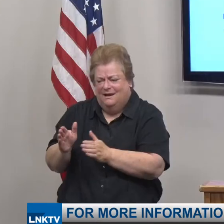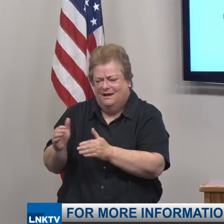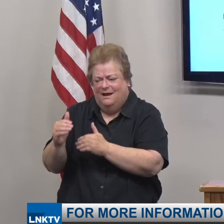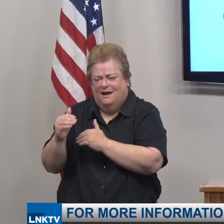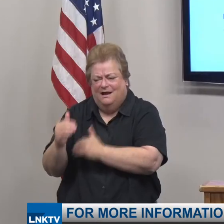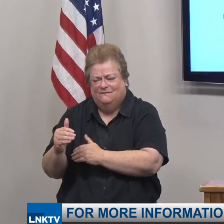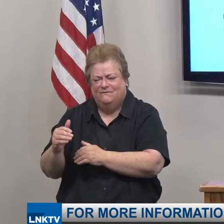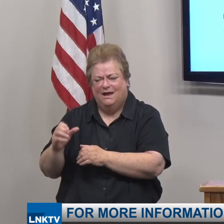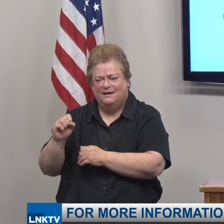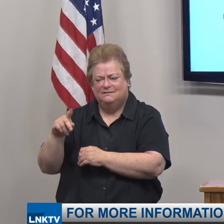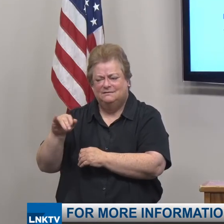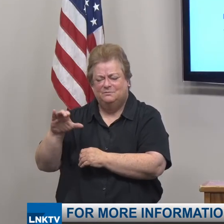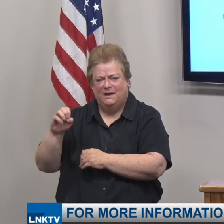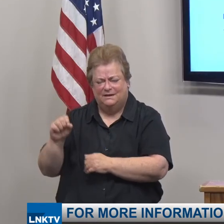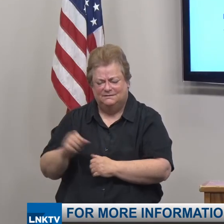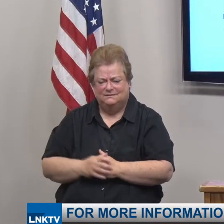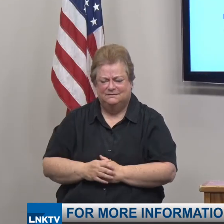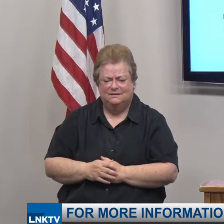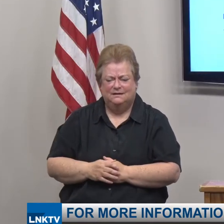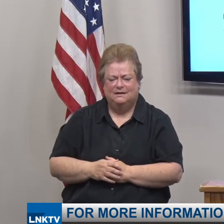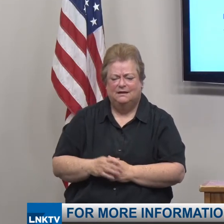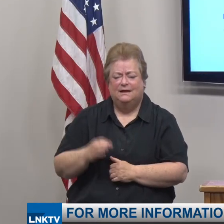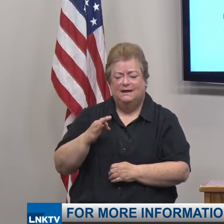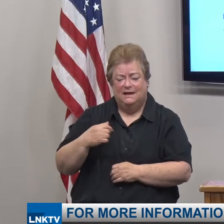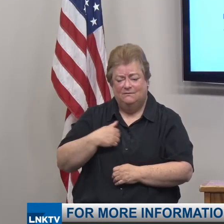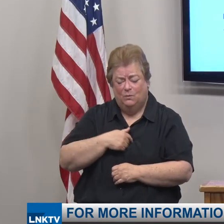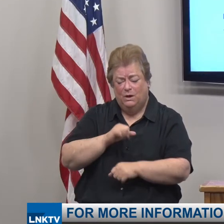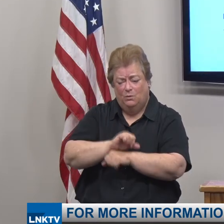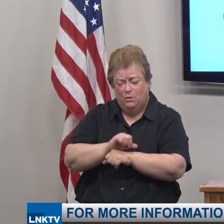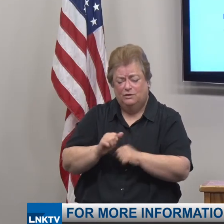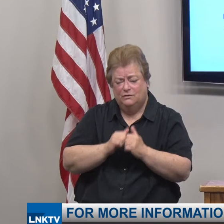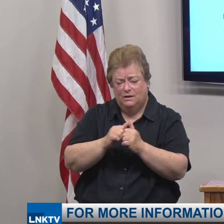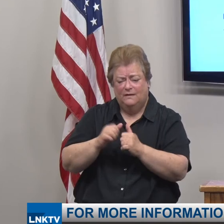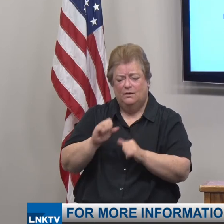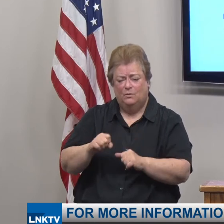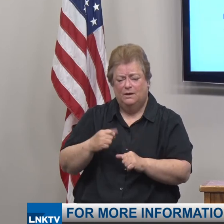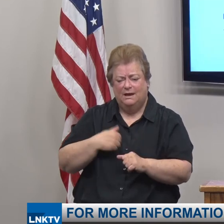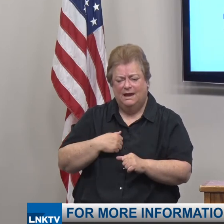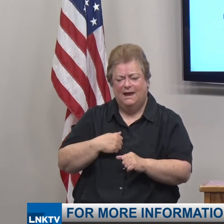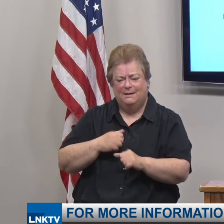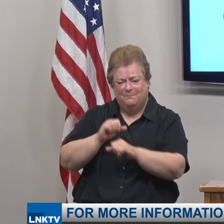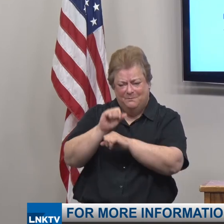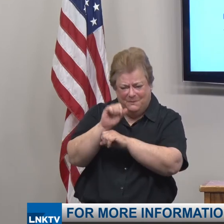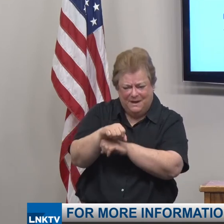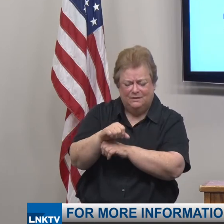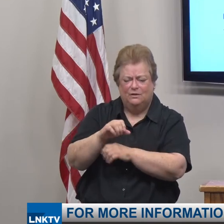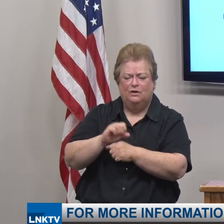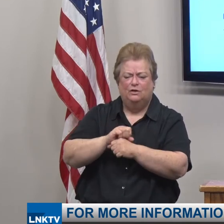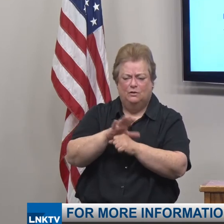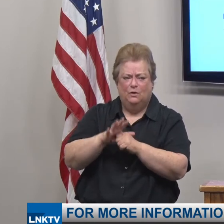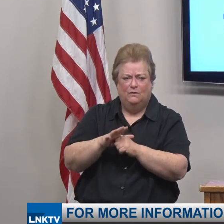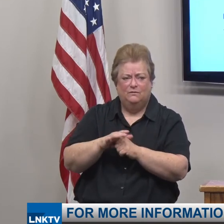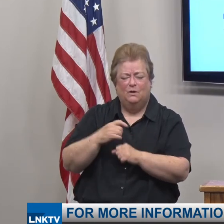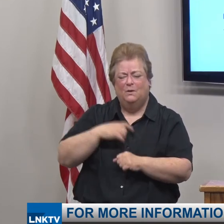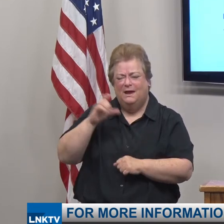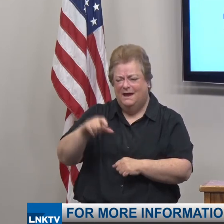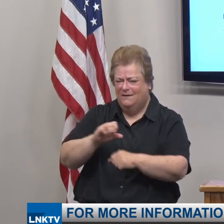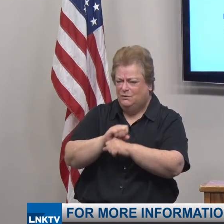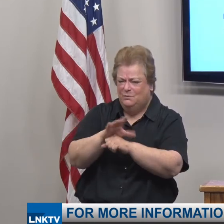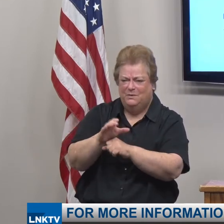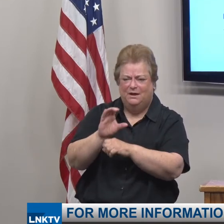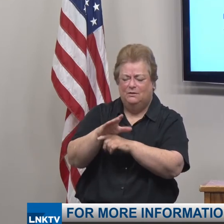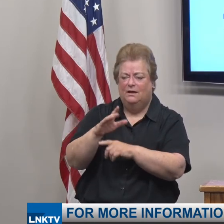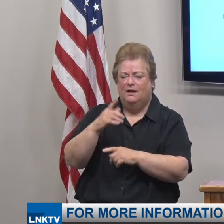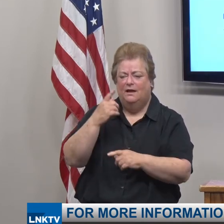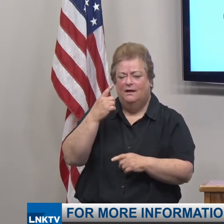working together we can beat COVID and we need to beat COVID because so much is at stake. Not